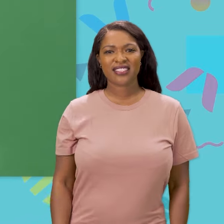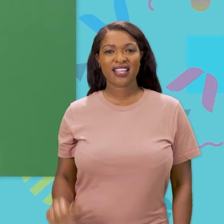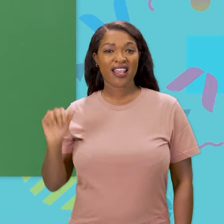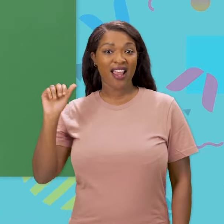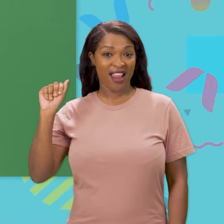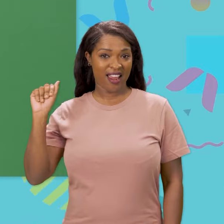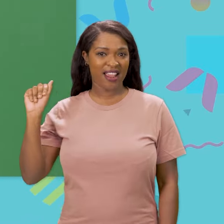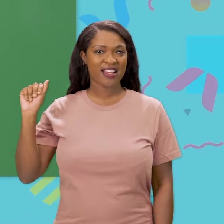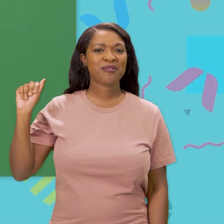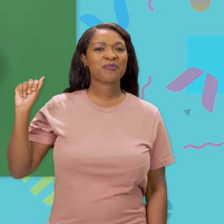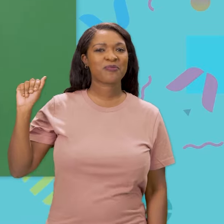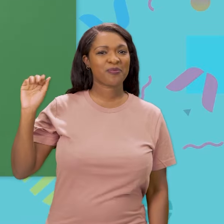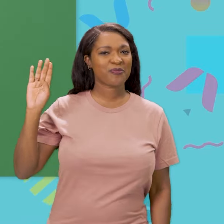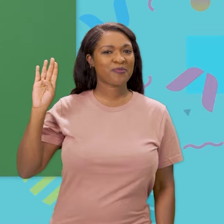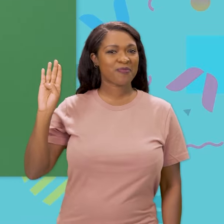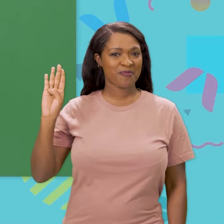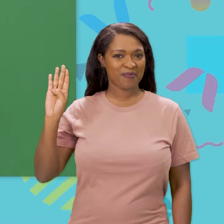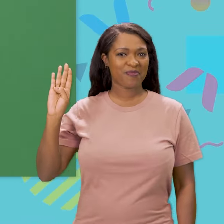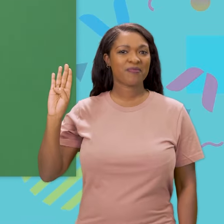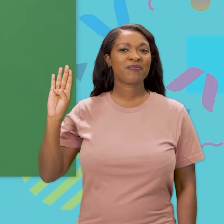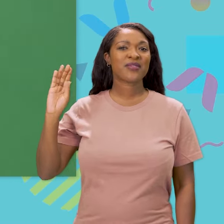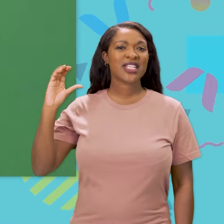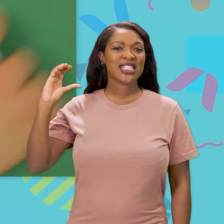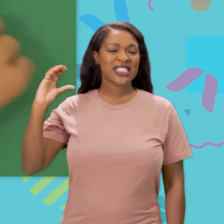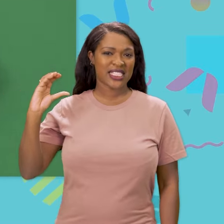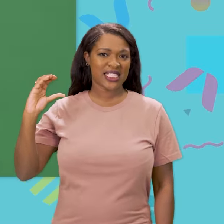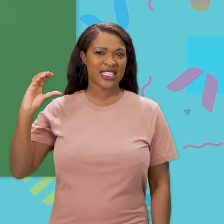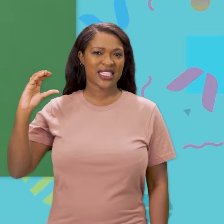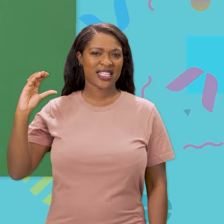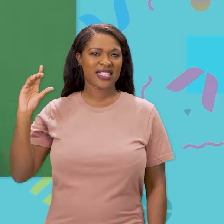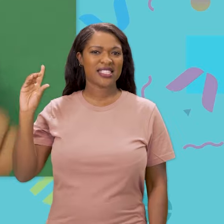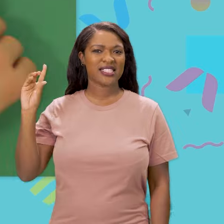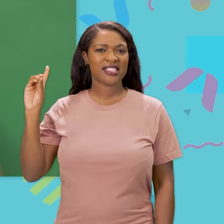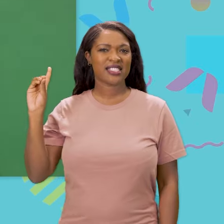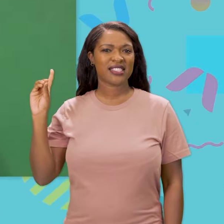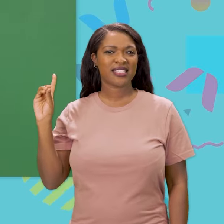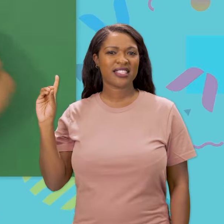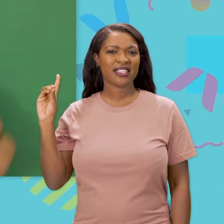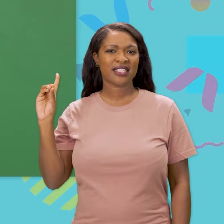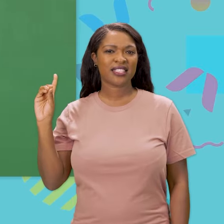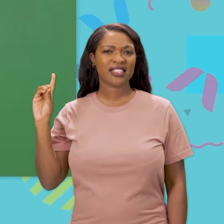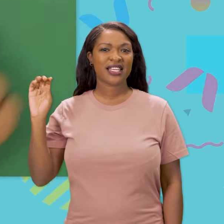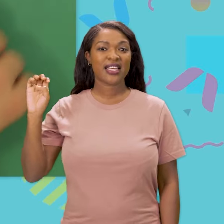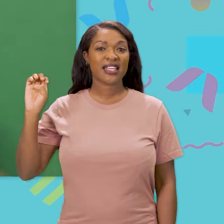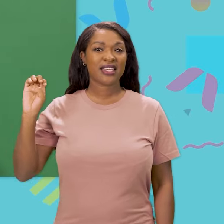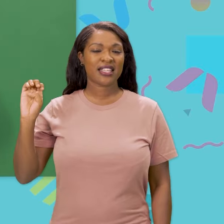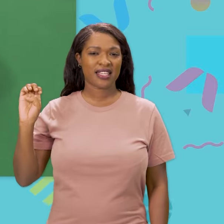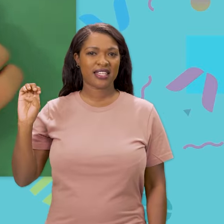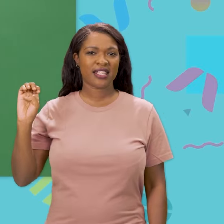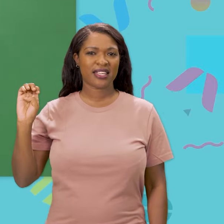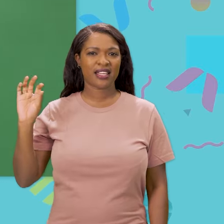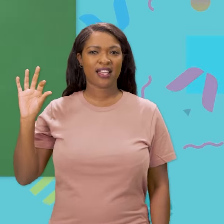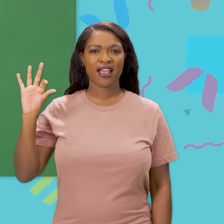A, B, C, D, E,